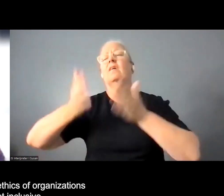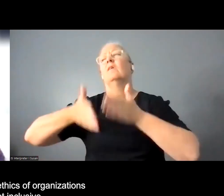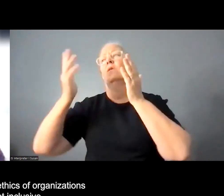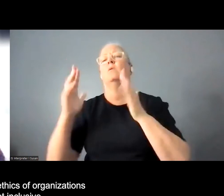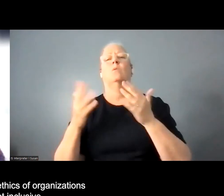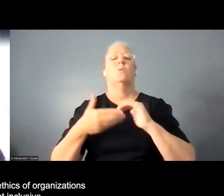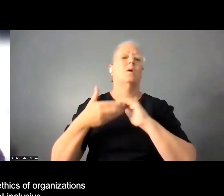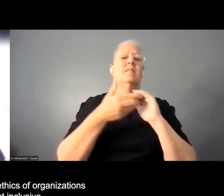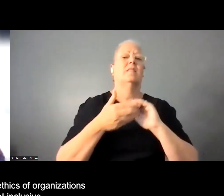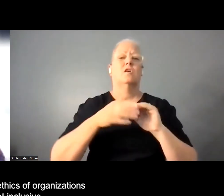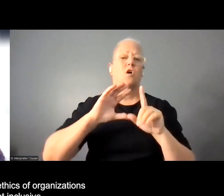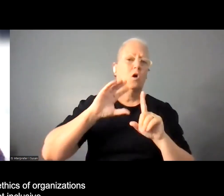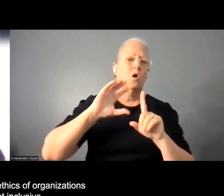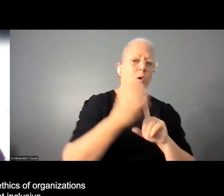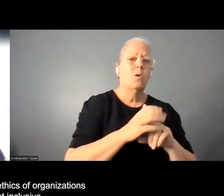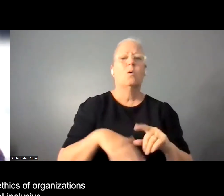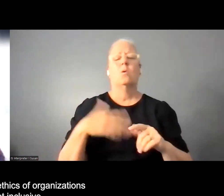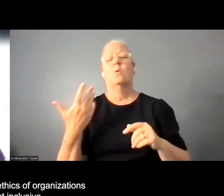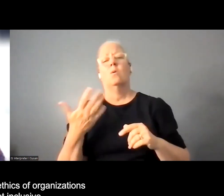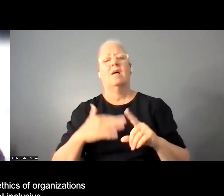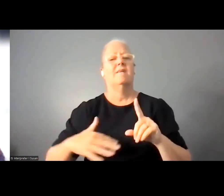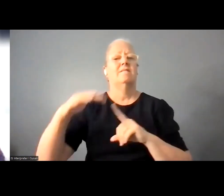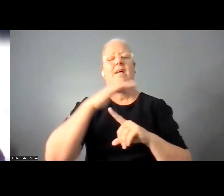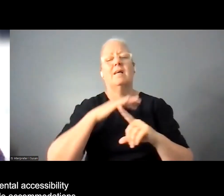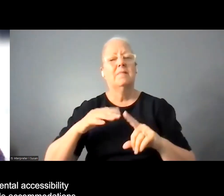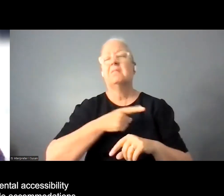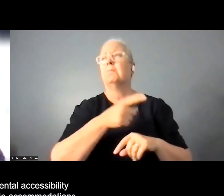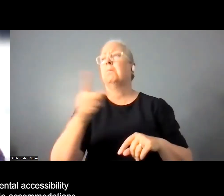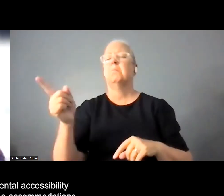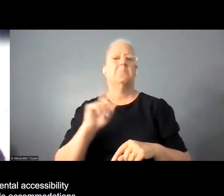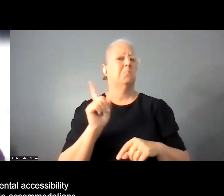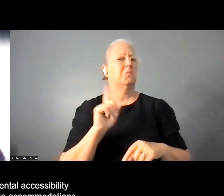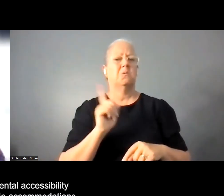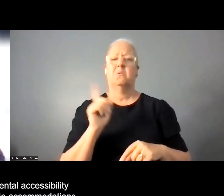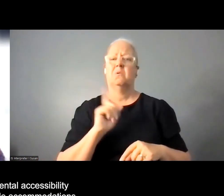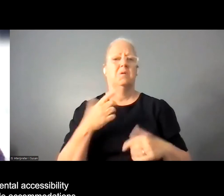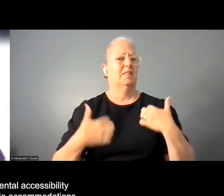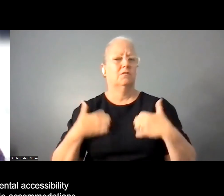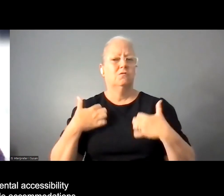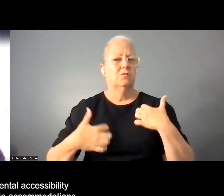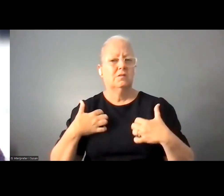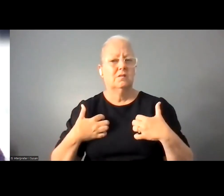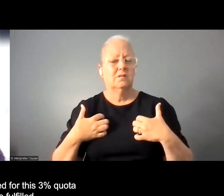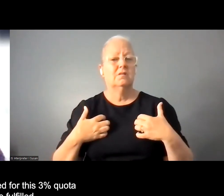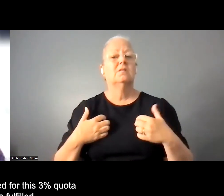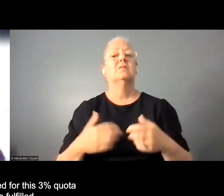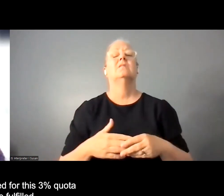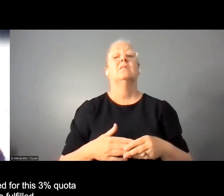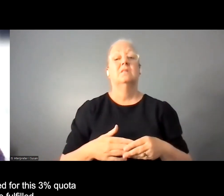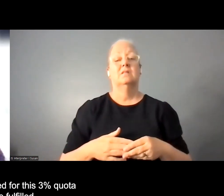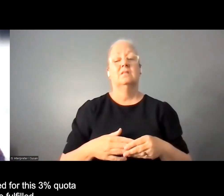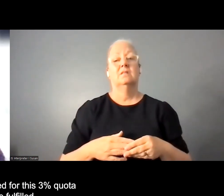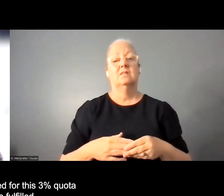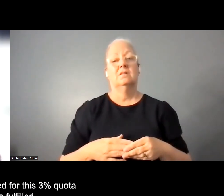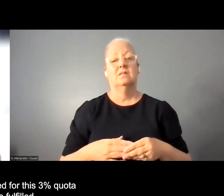the politics and ethics of organizations are not used the fundamental accessibilities and reasonable accommodations that are needed